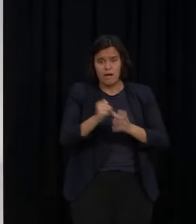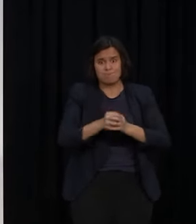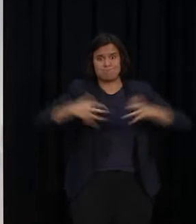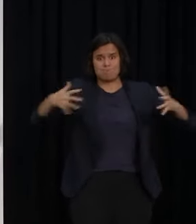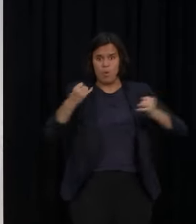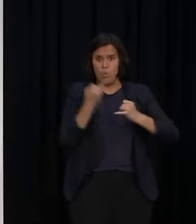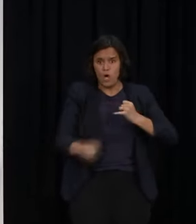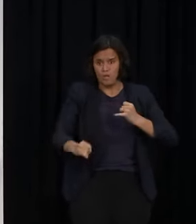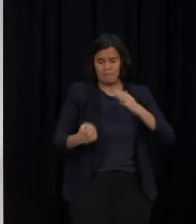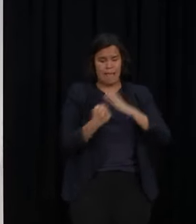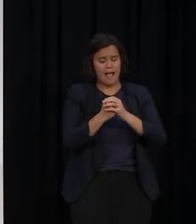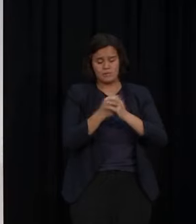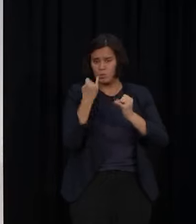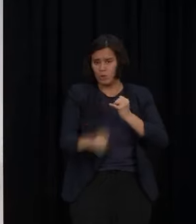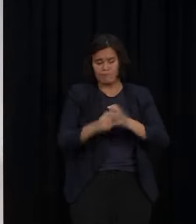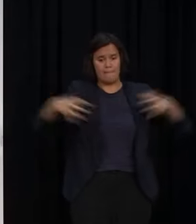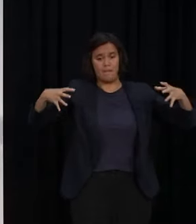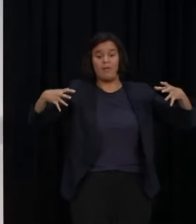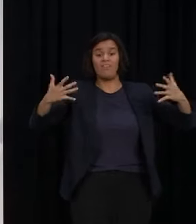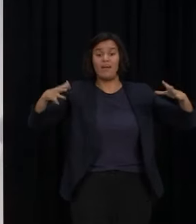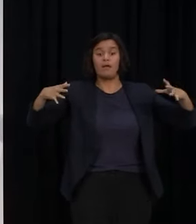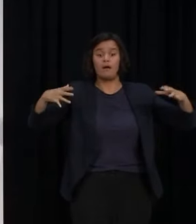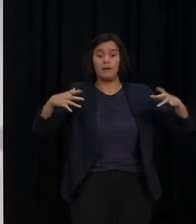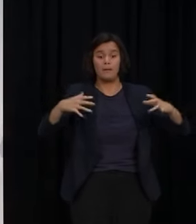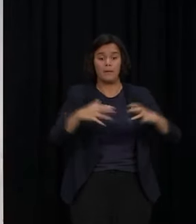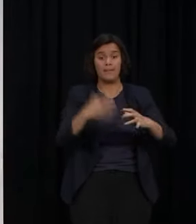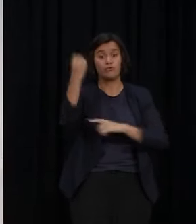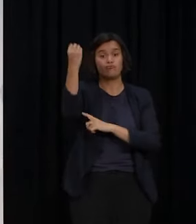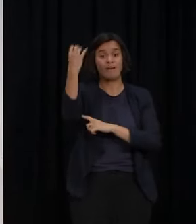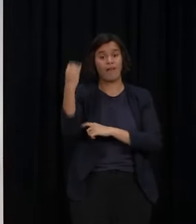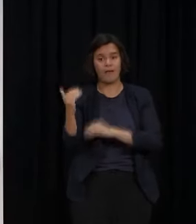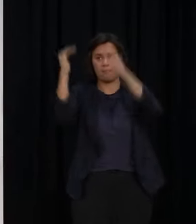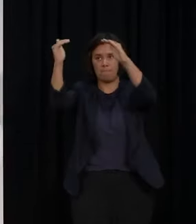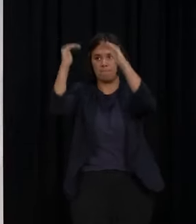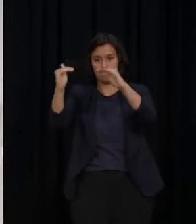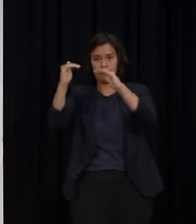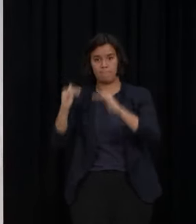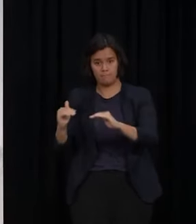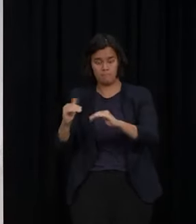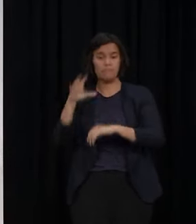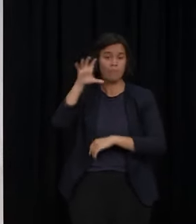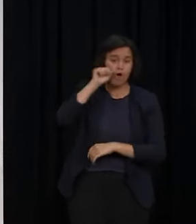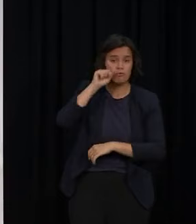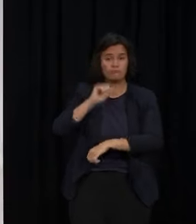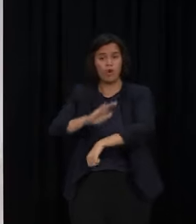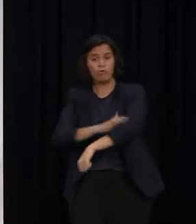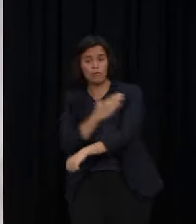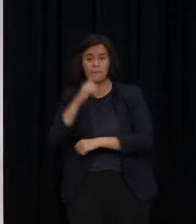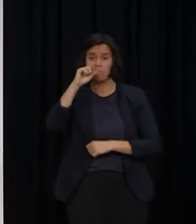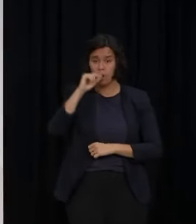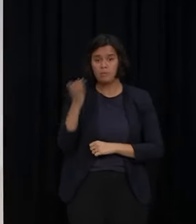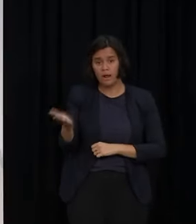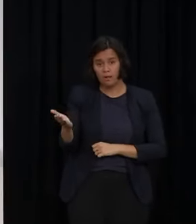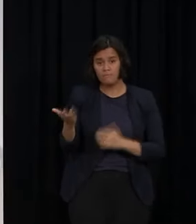a chance to step down through the traffic light system and ease things like gathering limits, it will also enable us to move on from